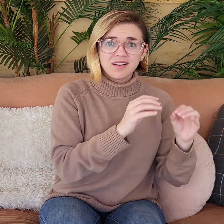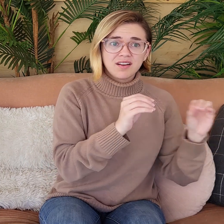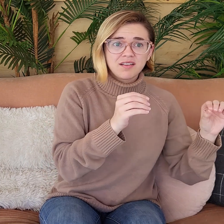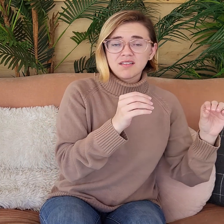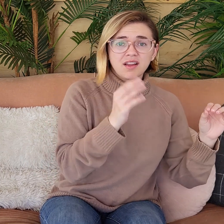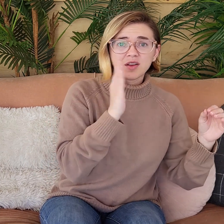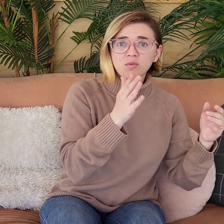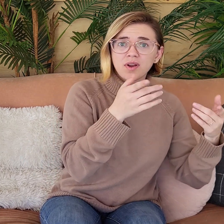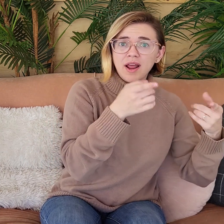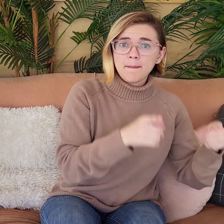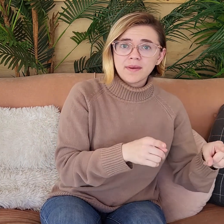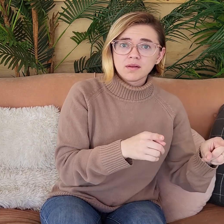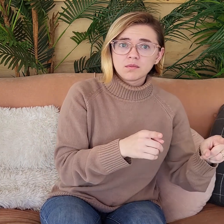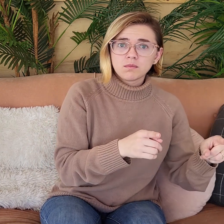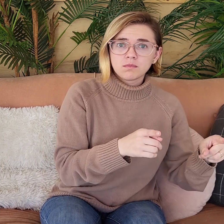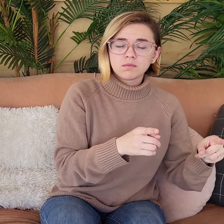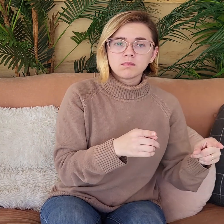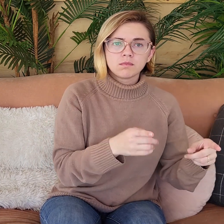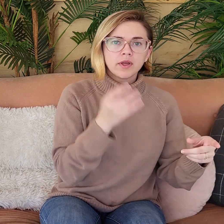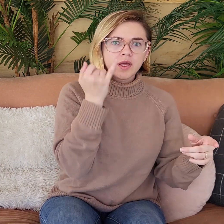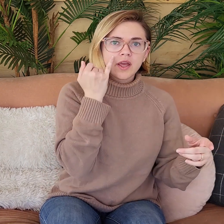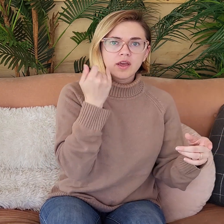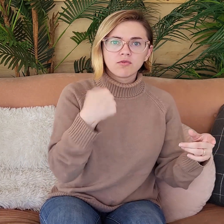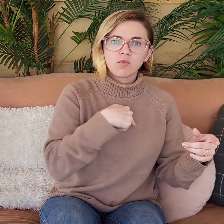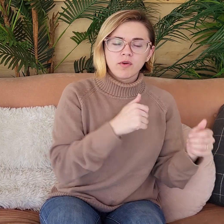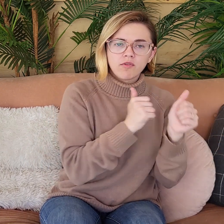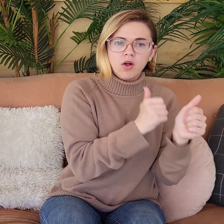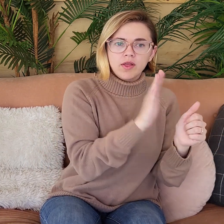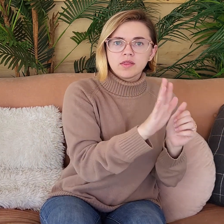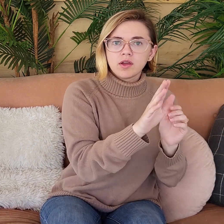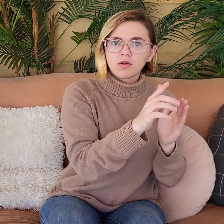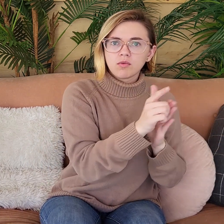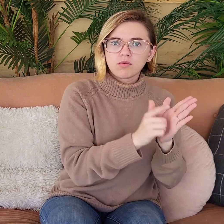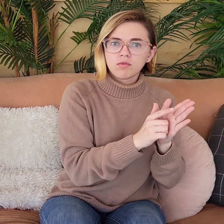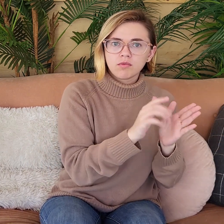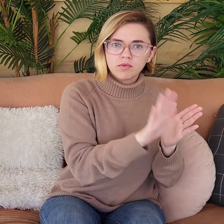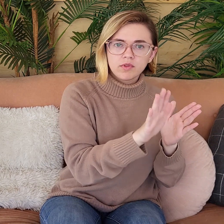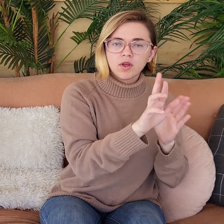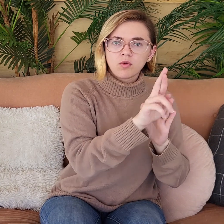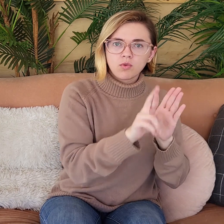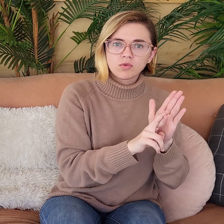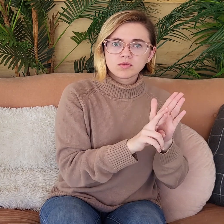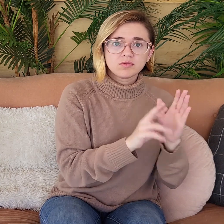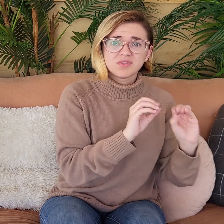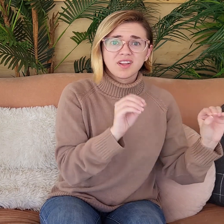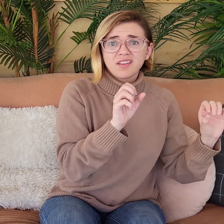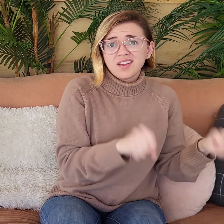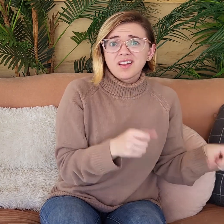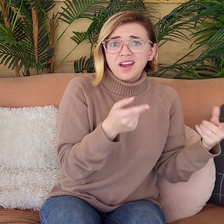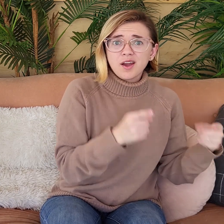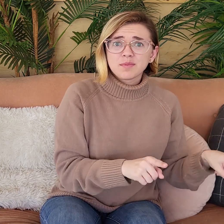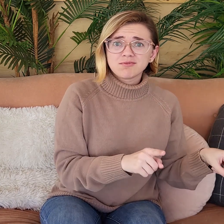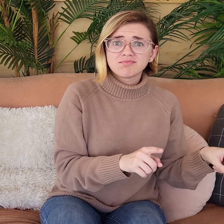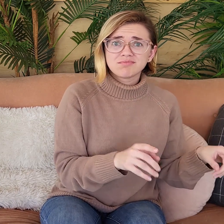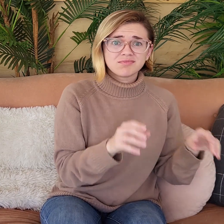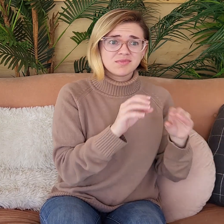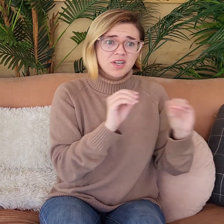And scientists, according to them, nothing would happen if we were following their laws and their rules.